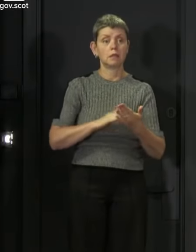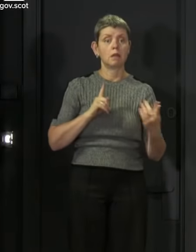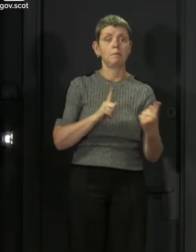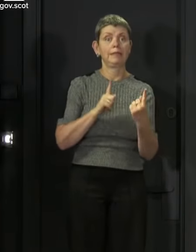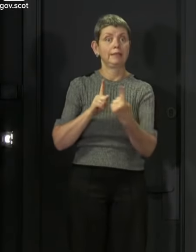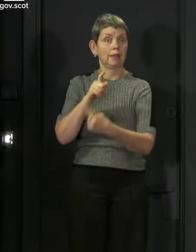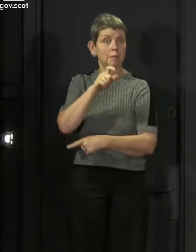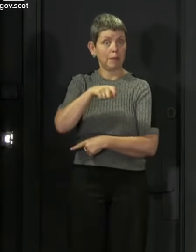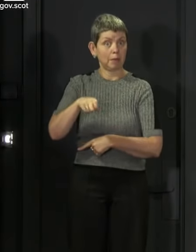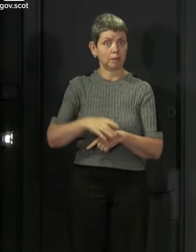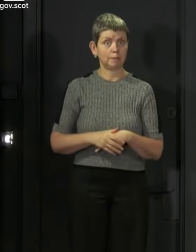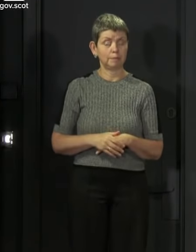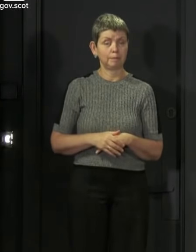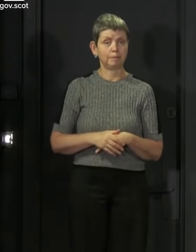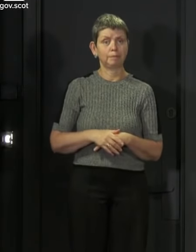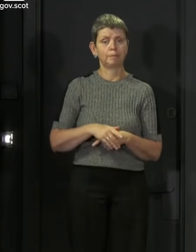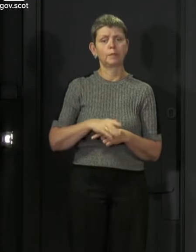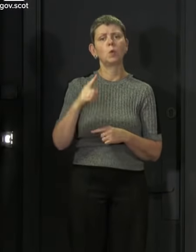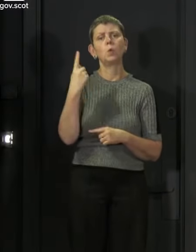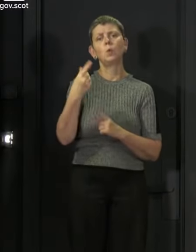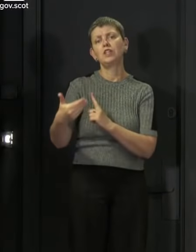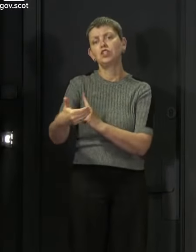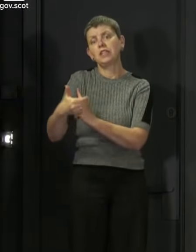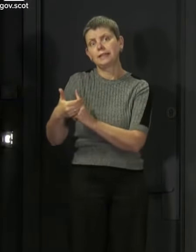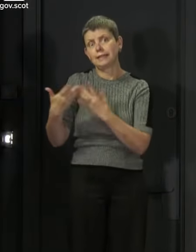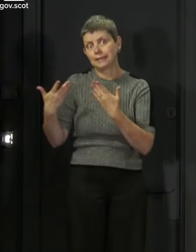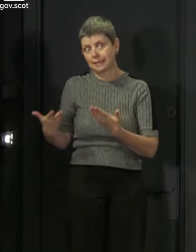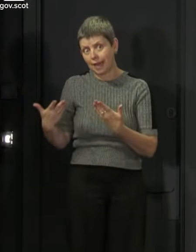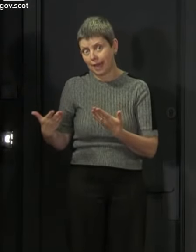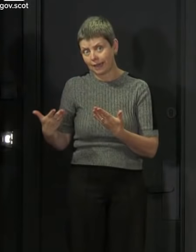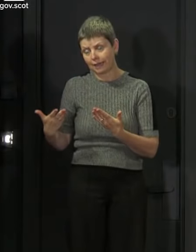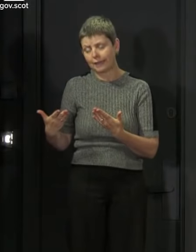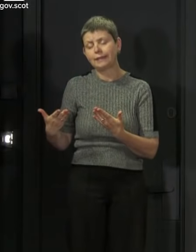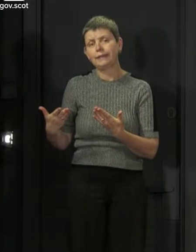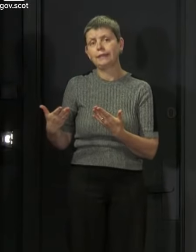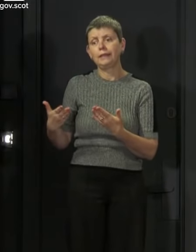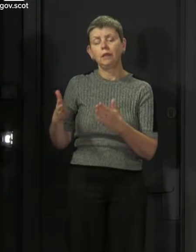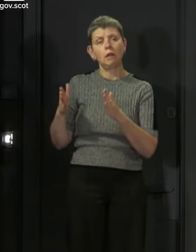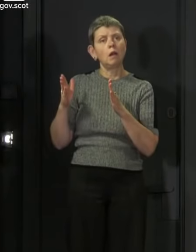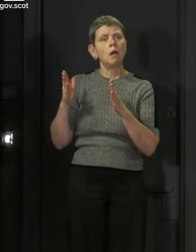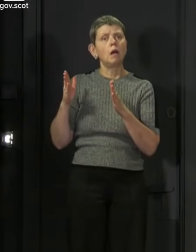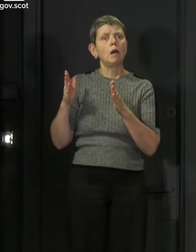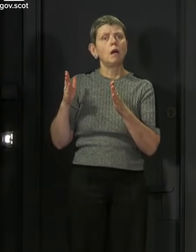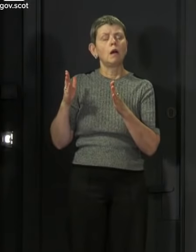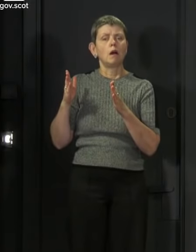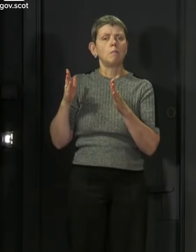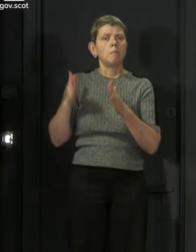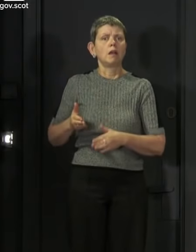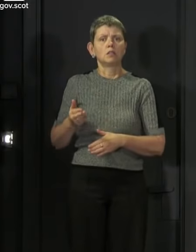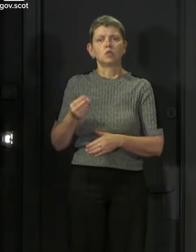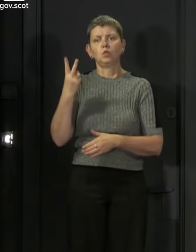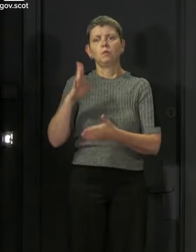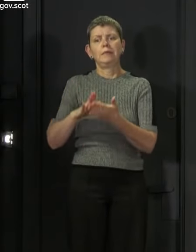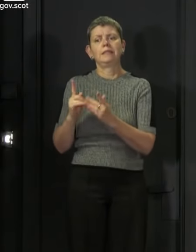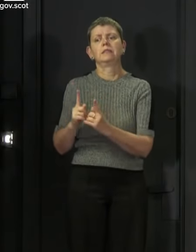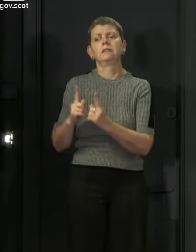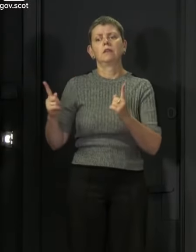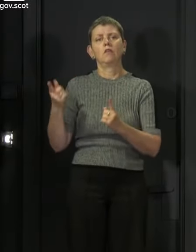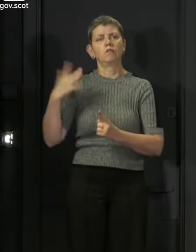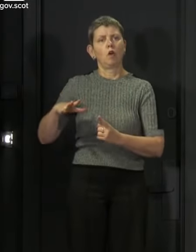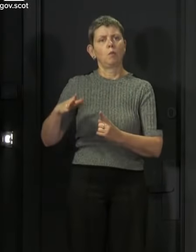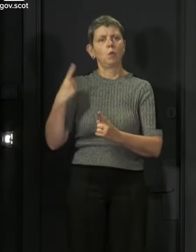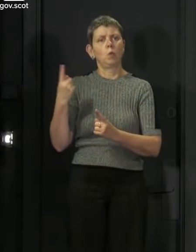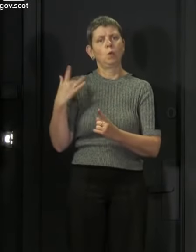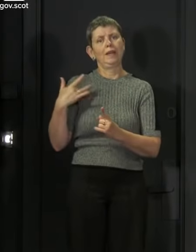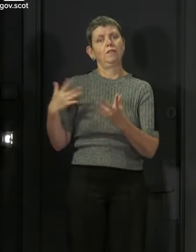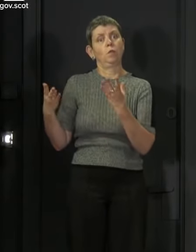other. If you are in the shielding category from today, we're not asking you any longer to physically distance from the people you live with.